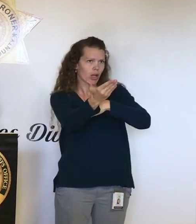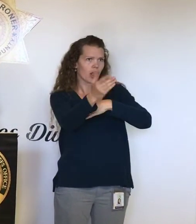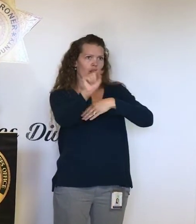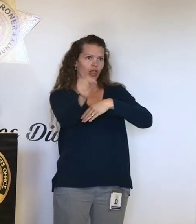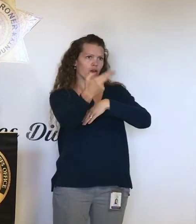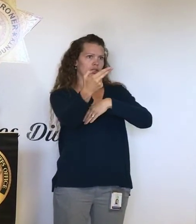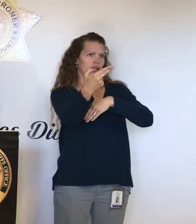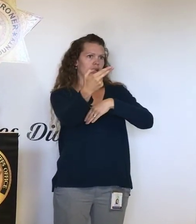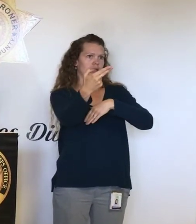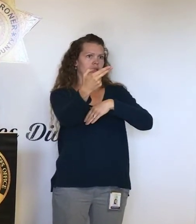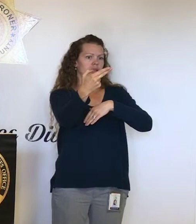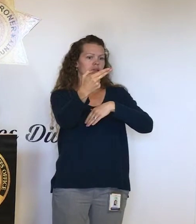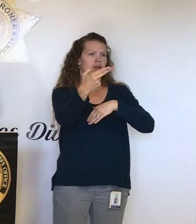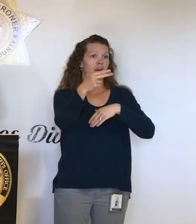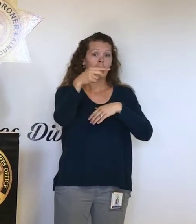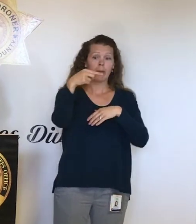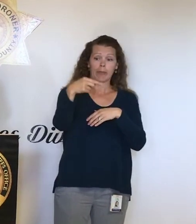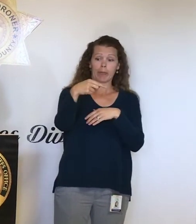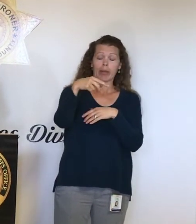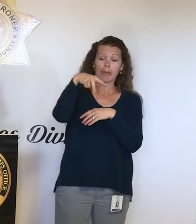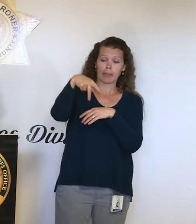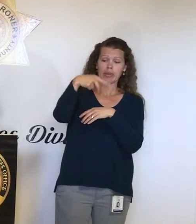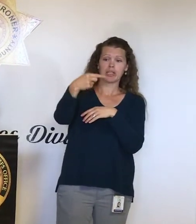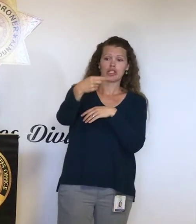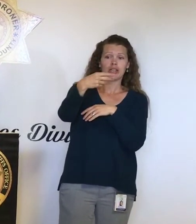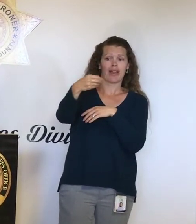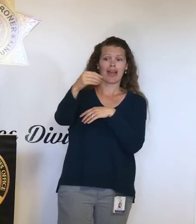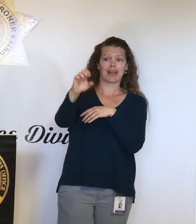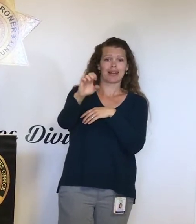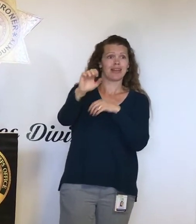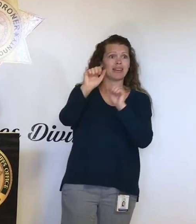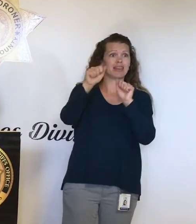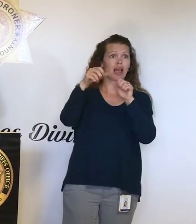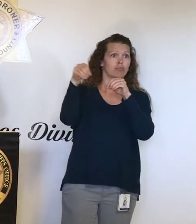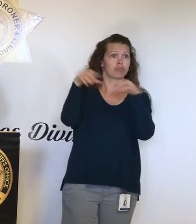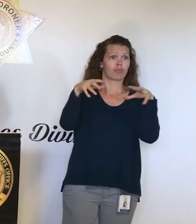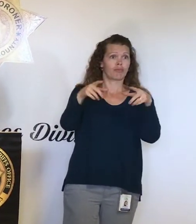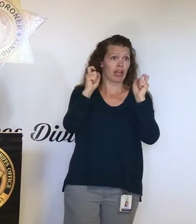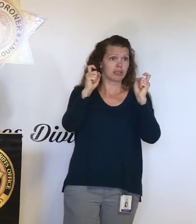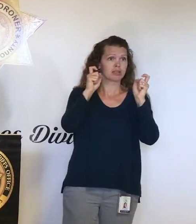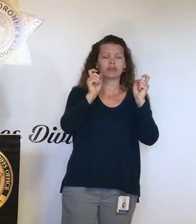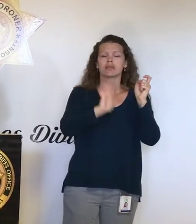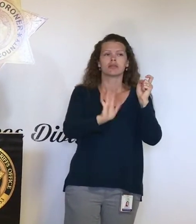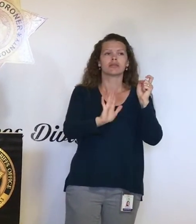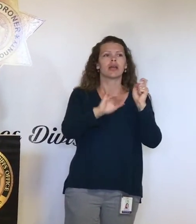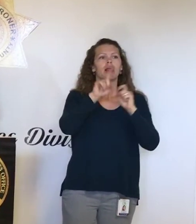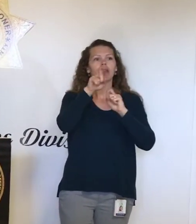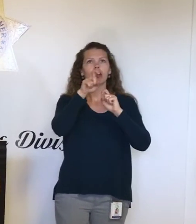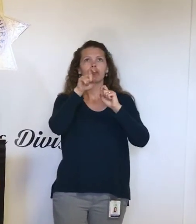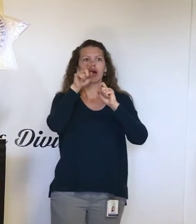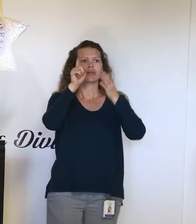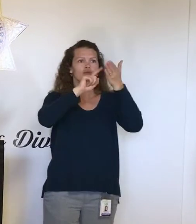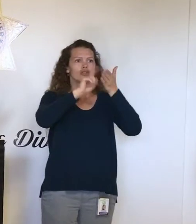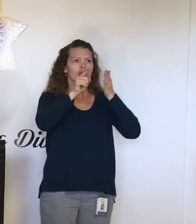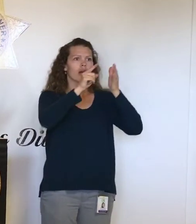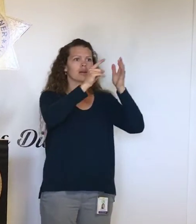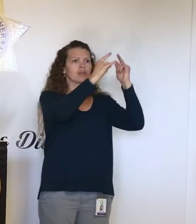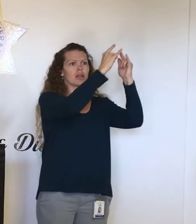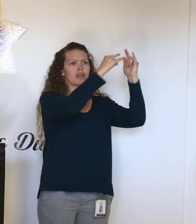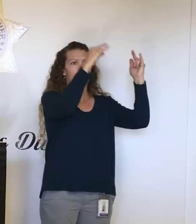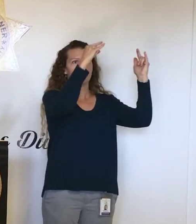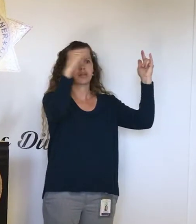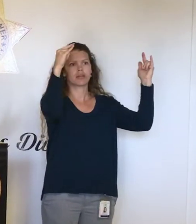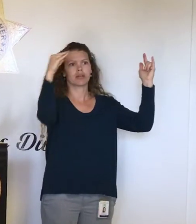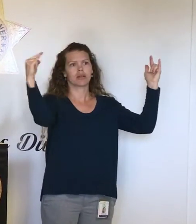PG&E, they can't just put the switch back on once the weather event is over. They have to inspect the transmission lines. And that is